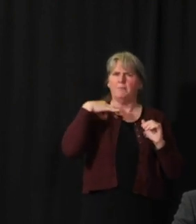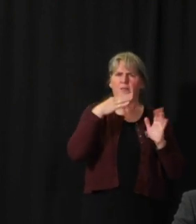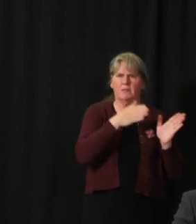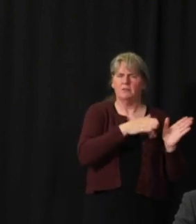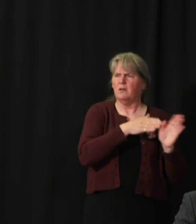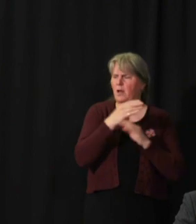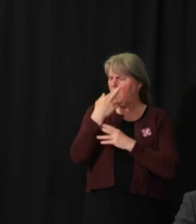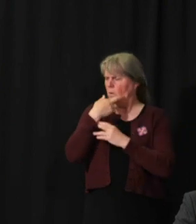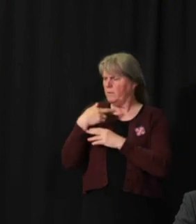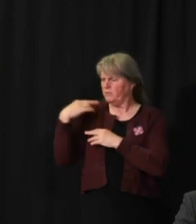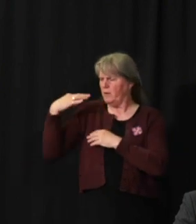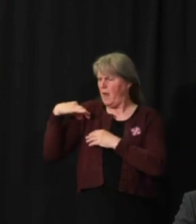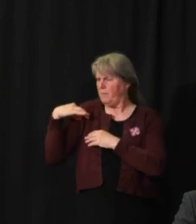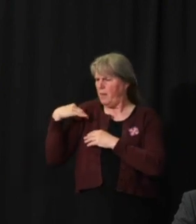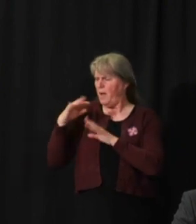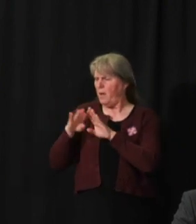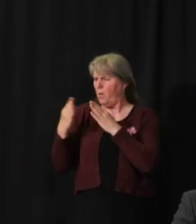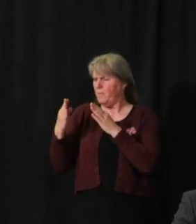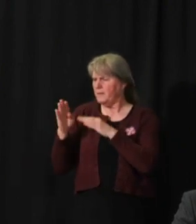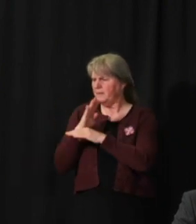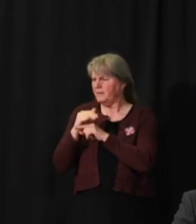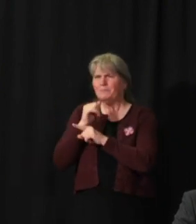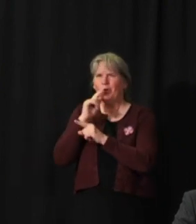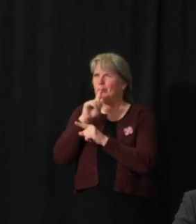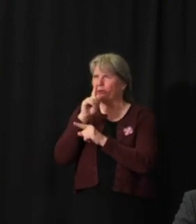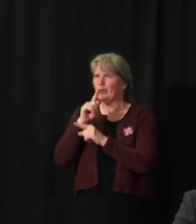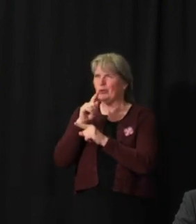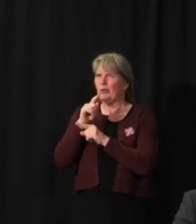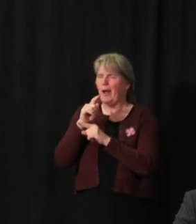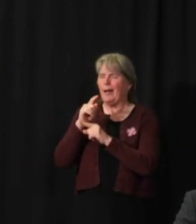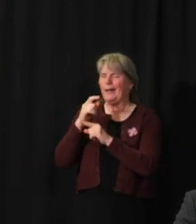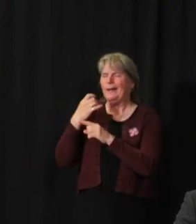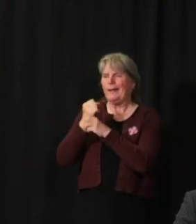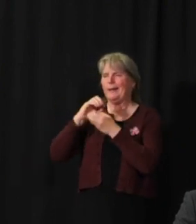applications, but I can get back to you on that.